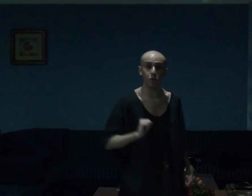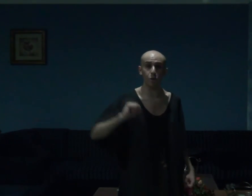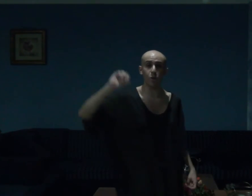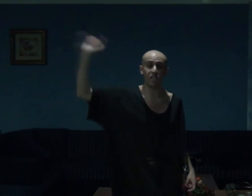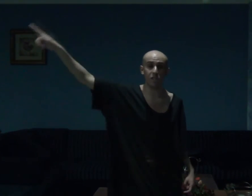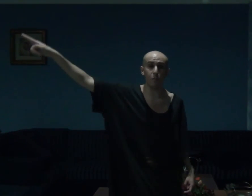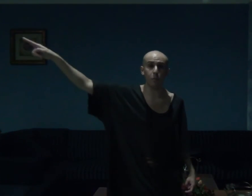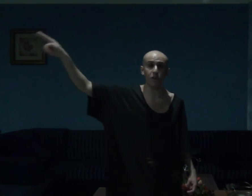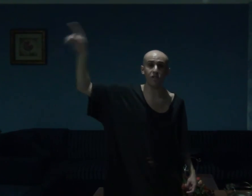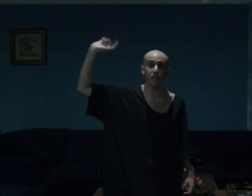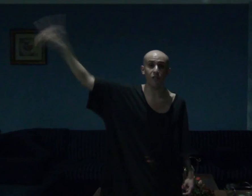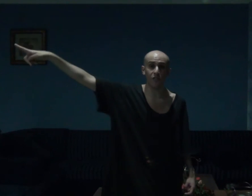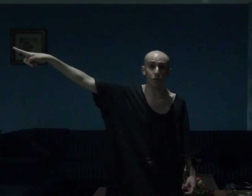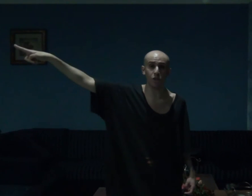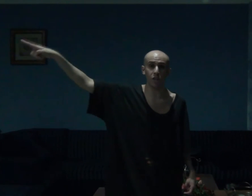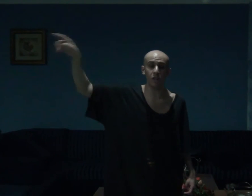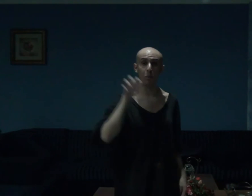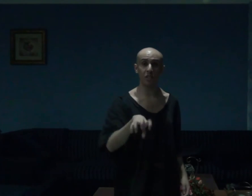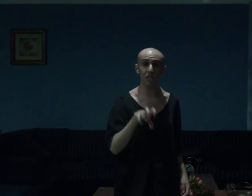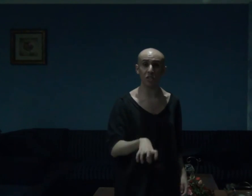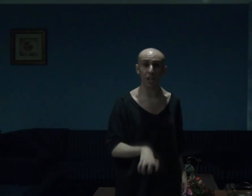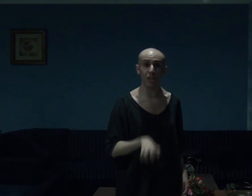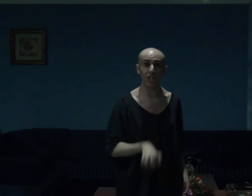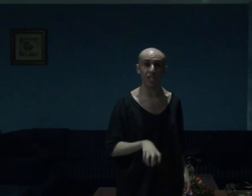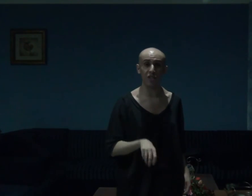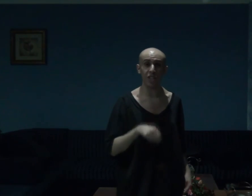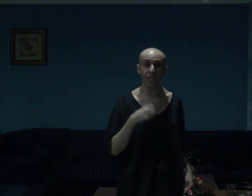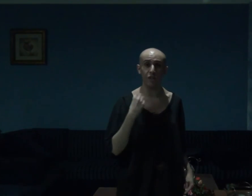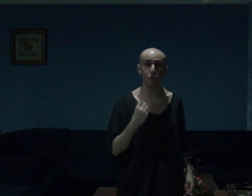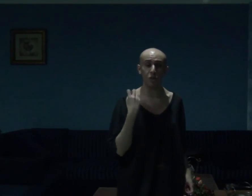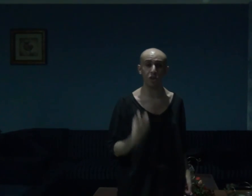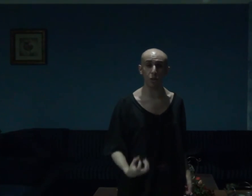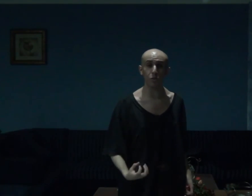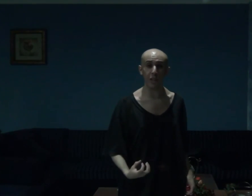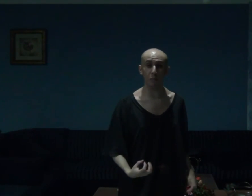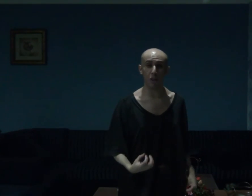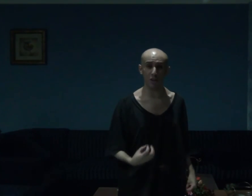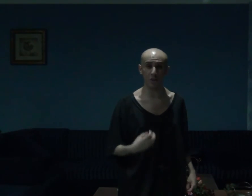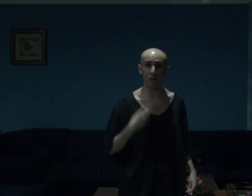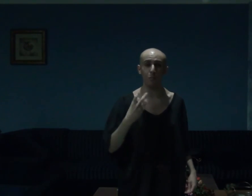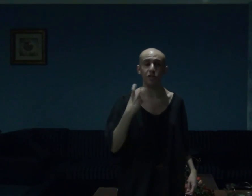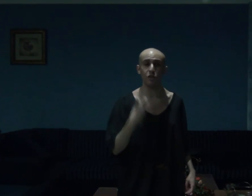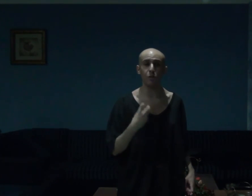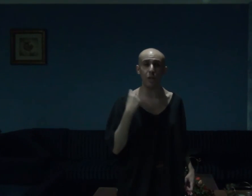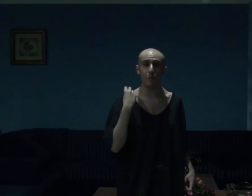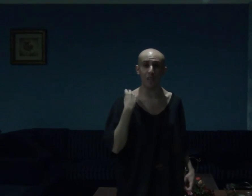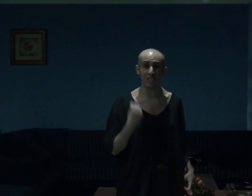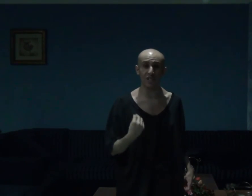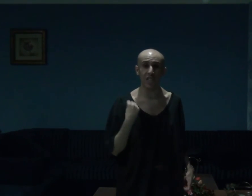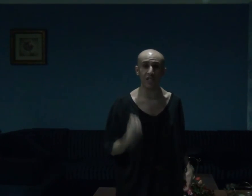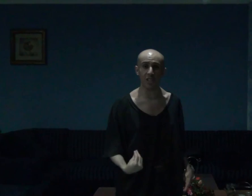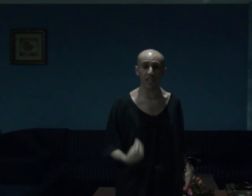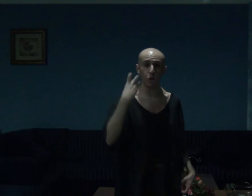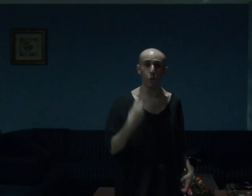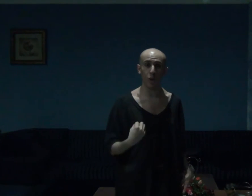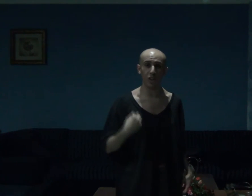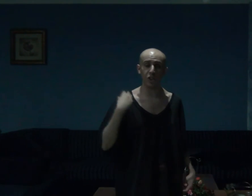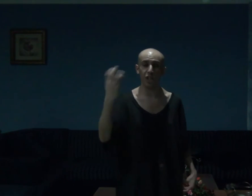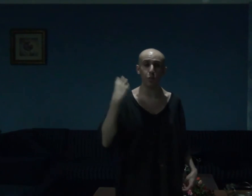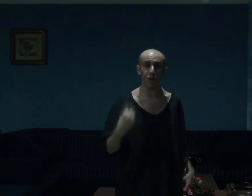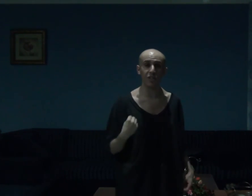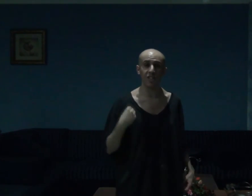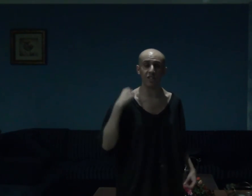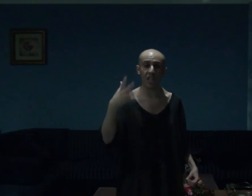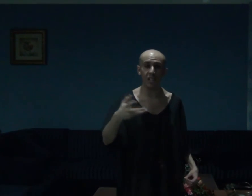delve into at some point in the future but this tale, guys and gals was so damn awesome and so damn fascinating to